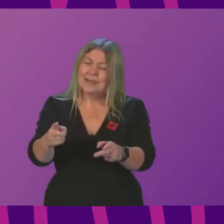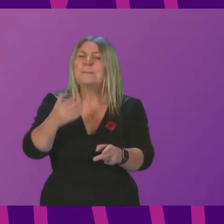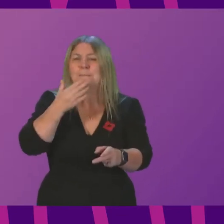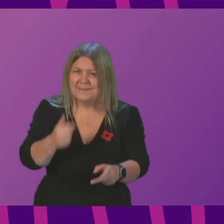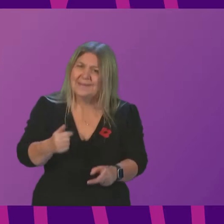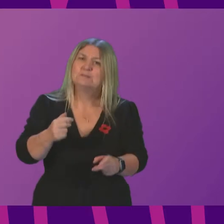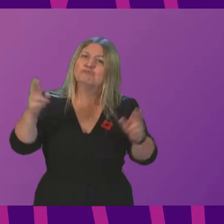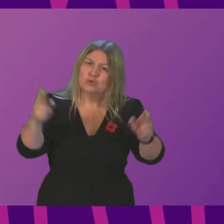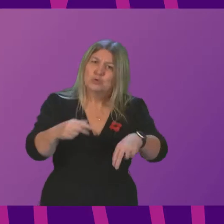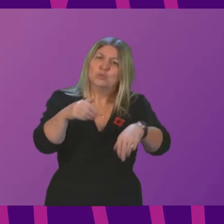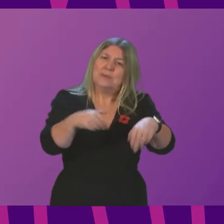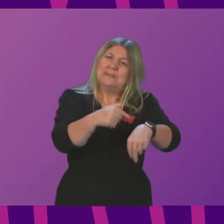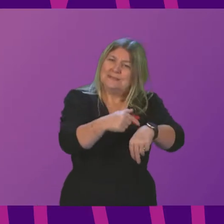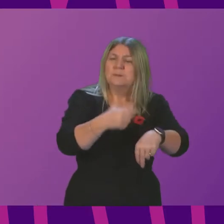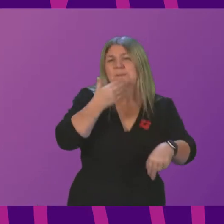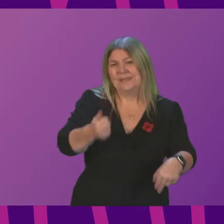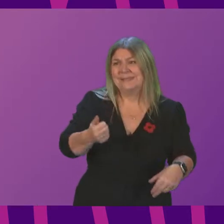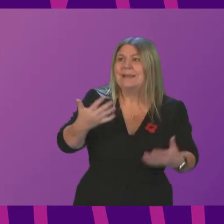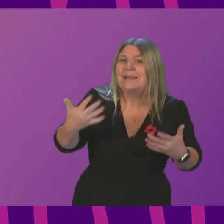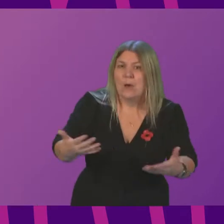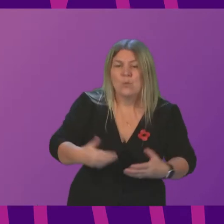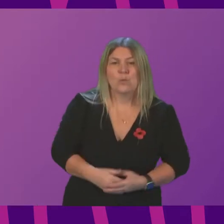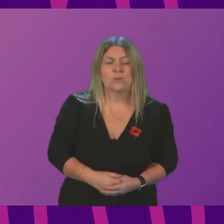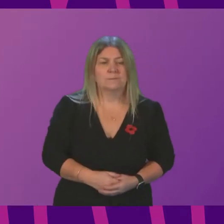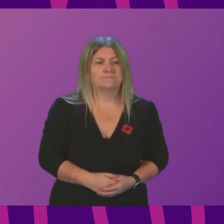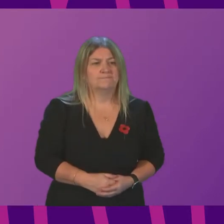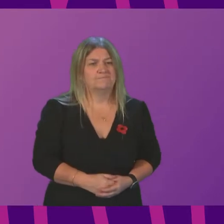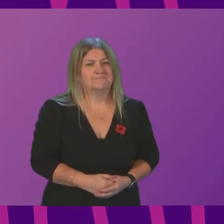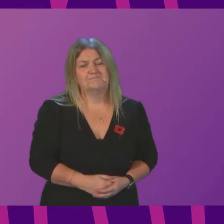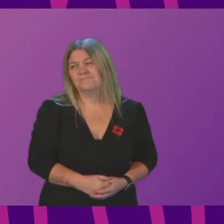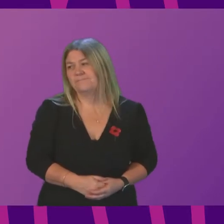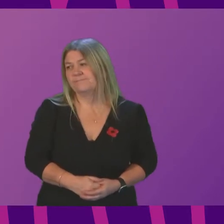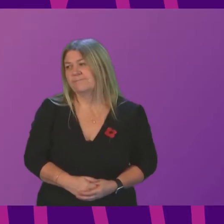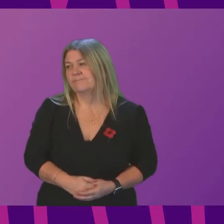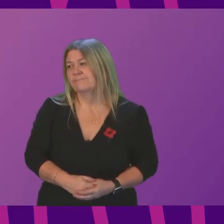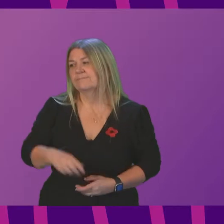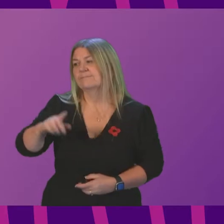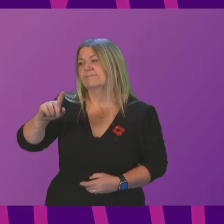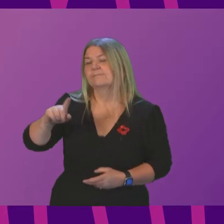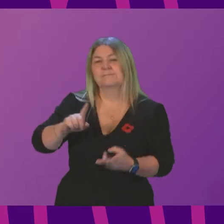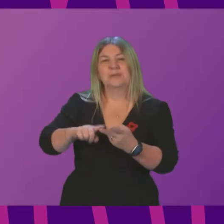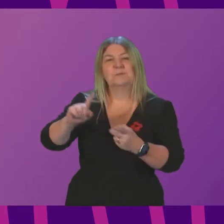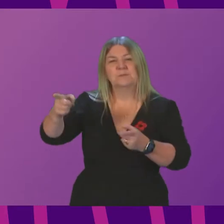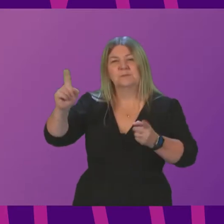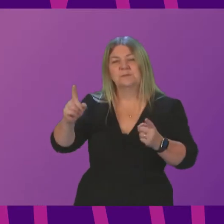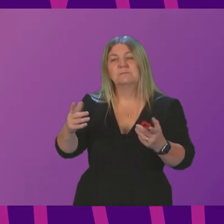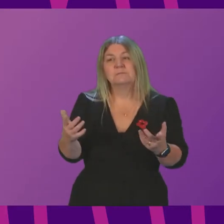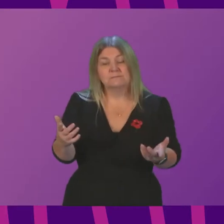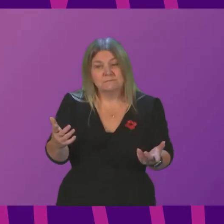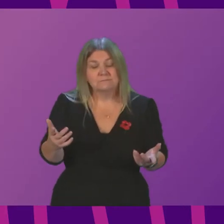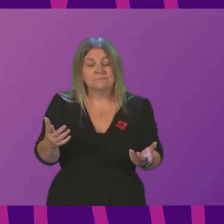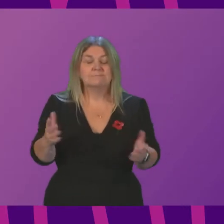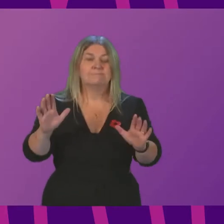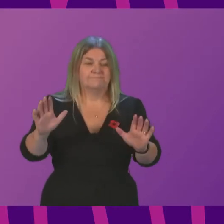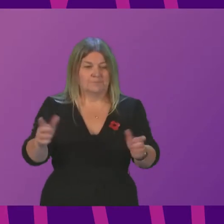First Minister, the investment has been made and we are obviously seeing an expansion in the number of staff and